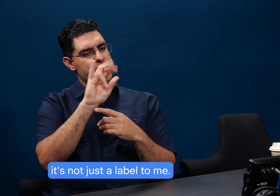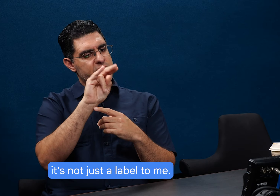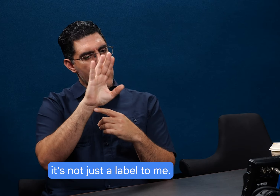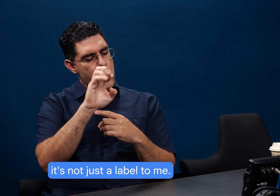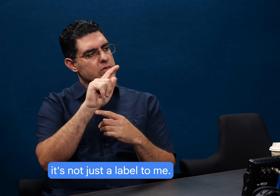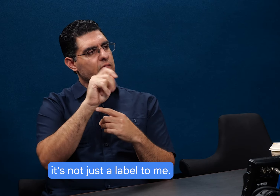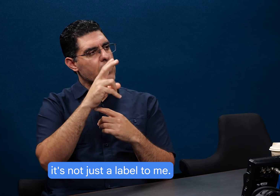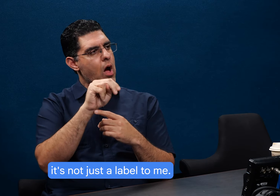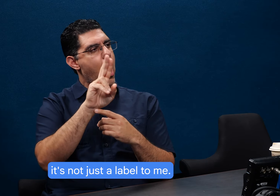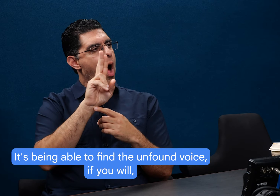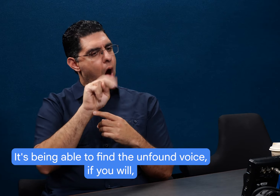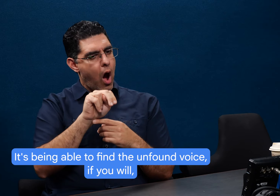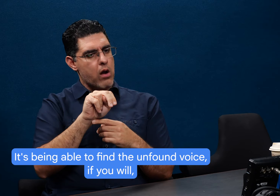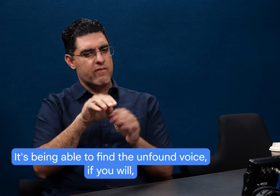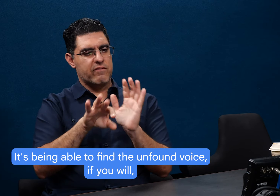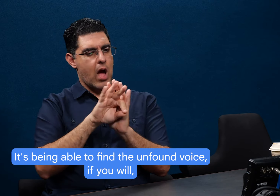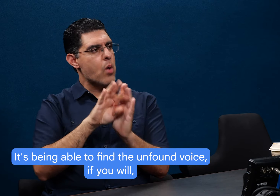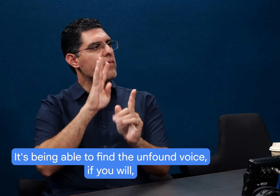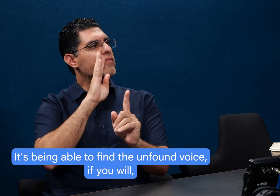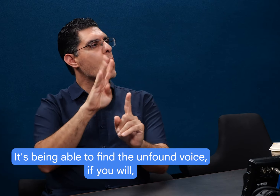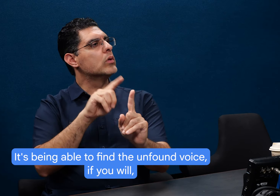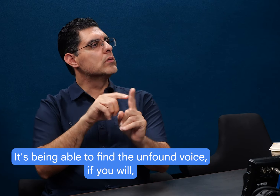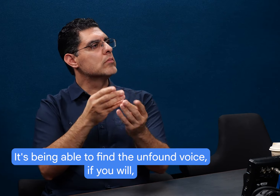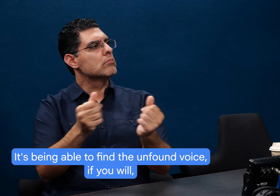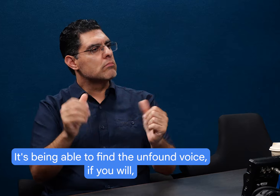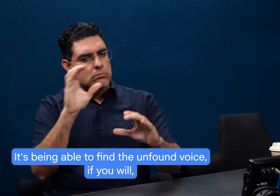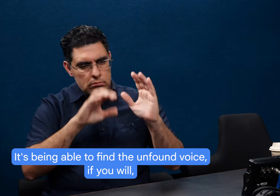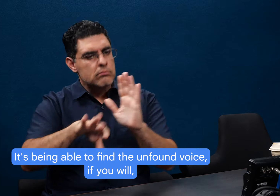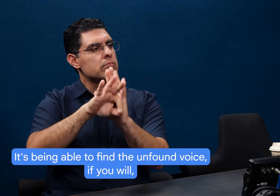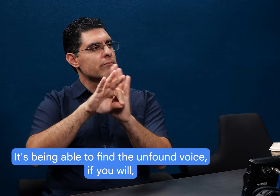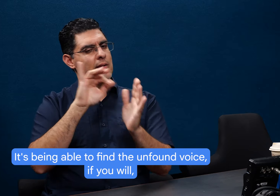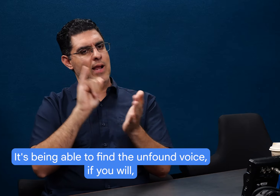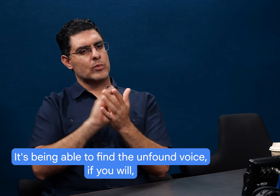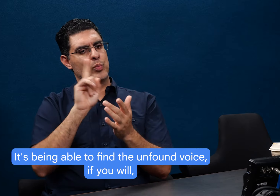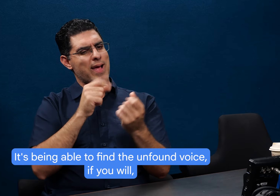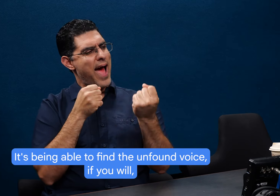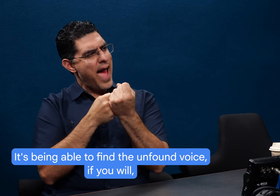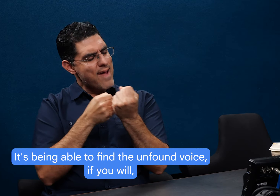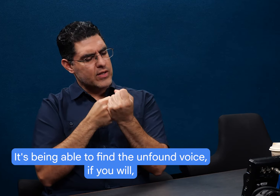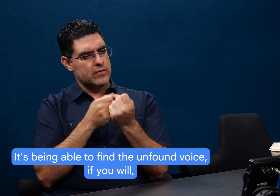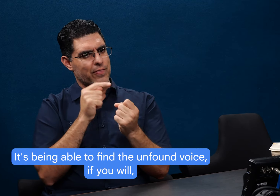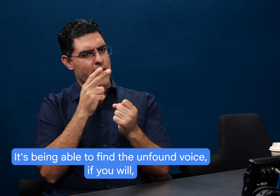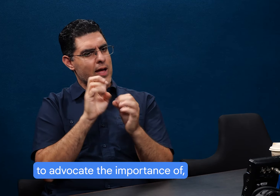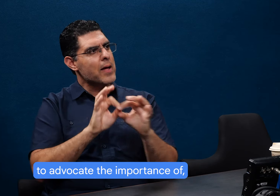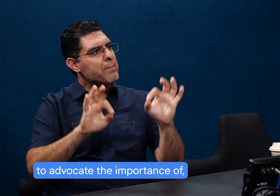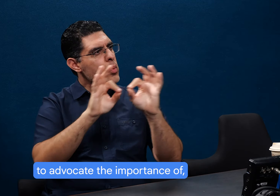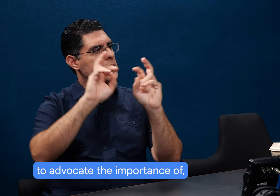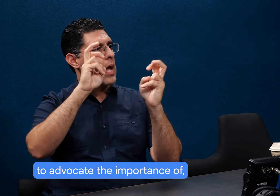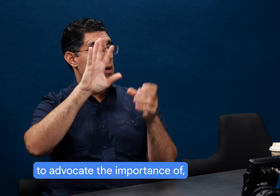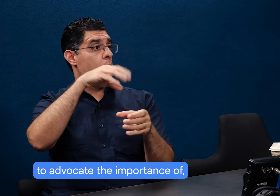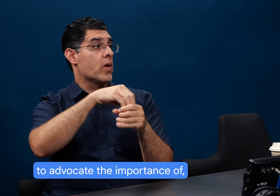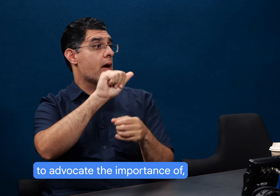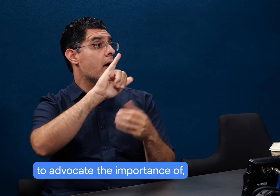Um, it's being able to find the unfound voice, if you will, uh,